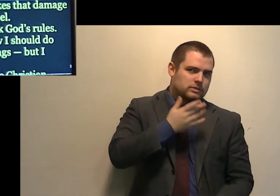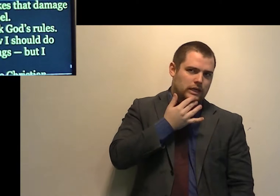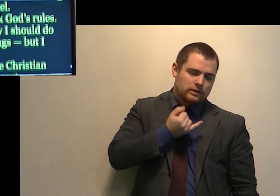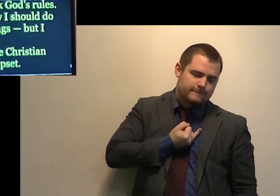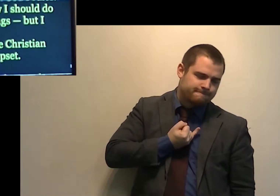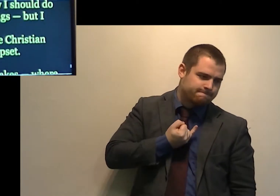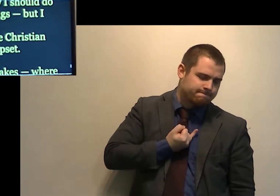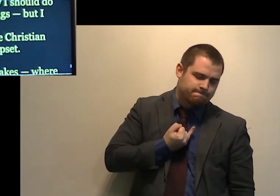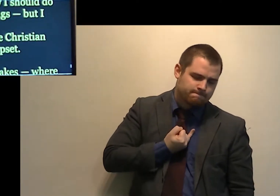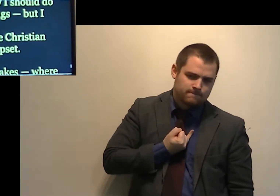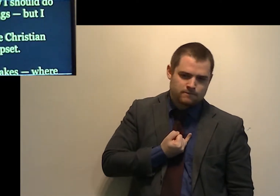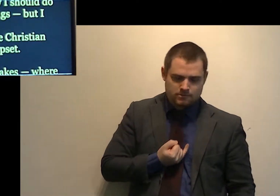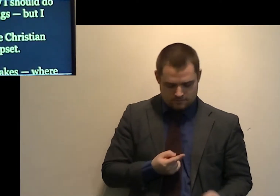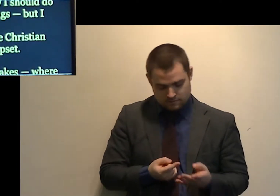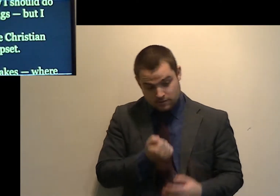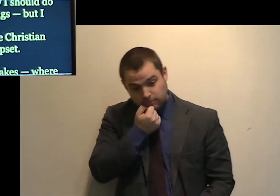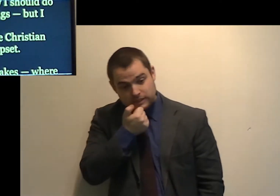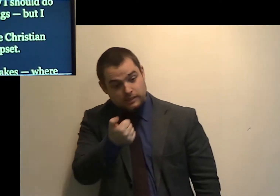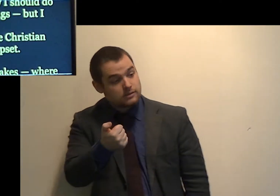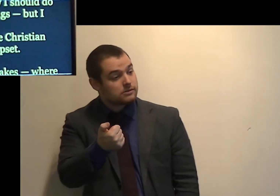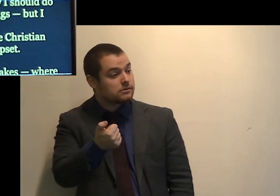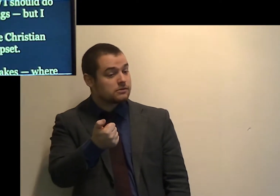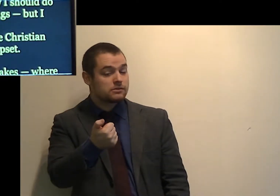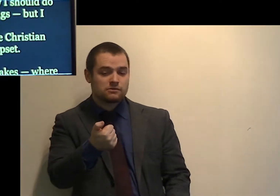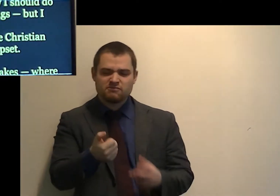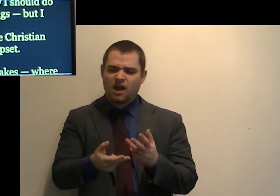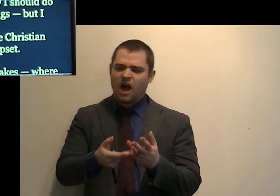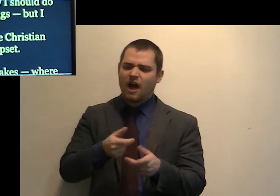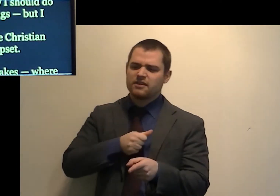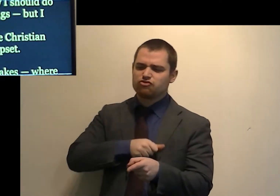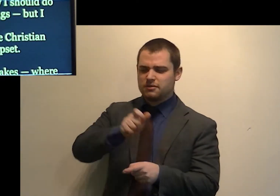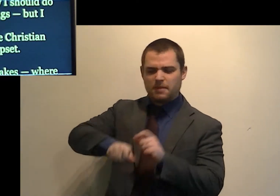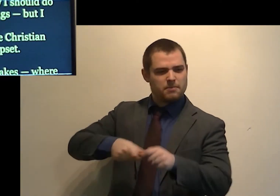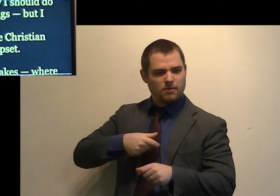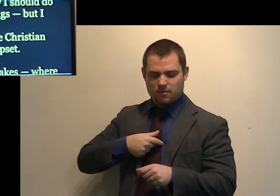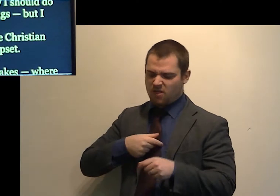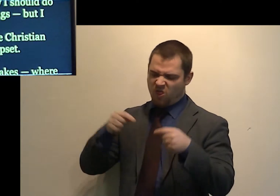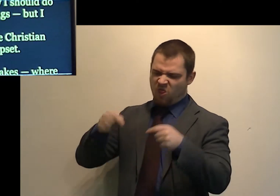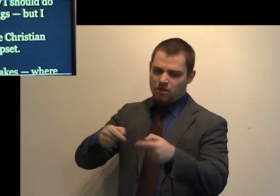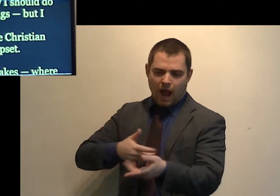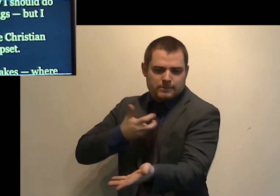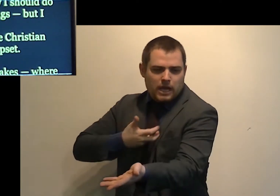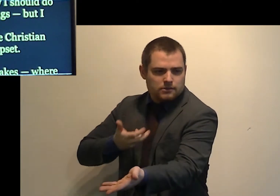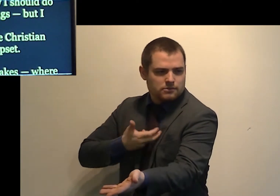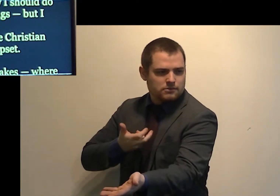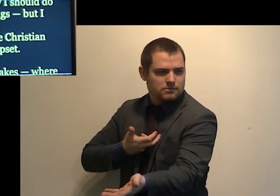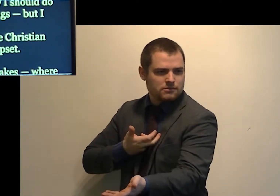Number 6, I make Christian people upset. 6, mistakes God's